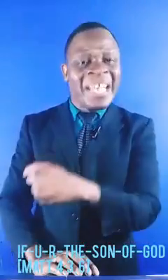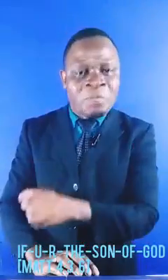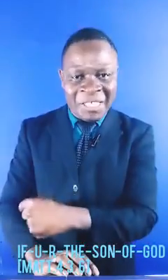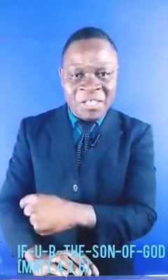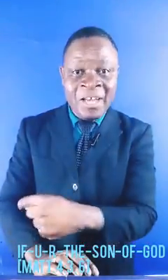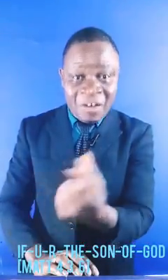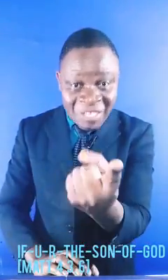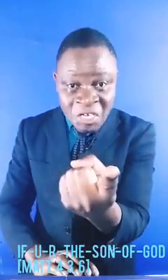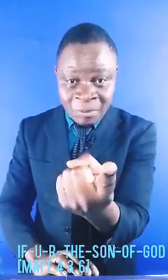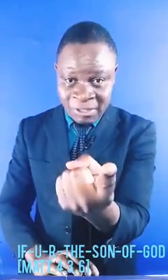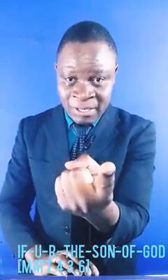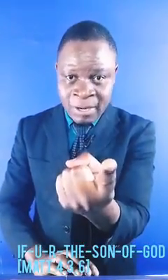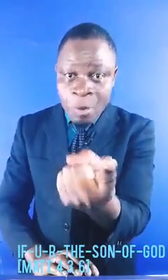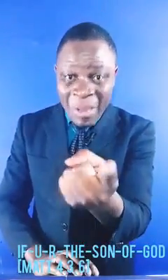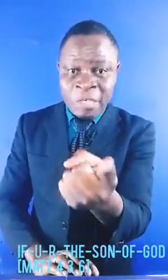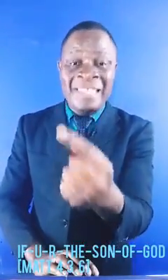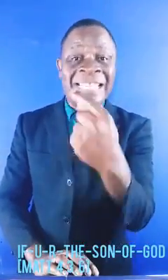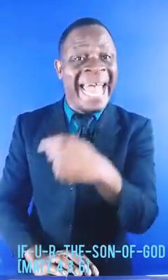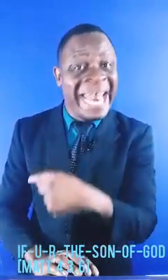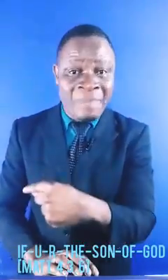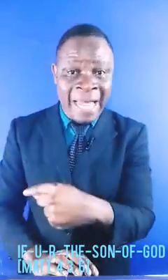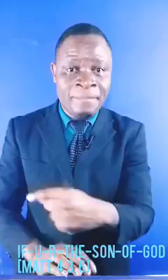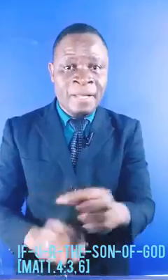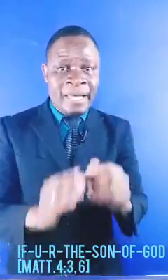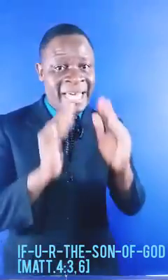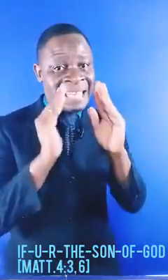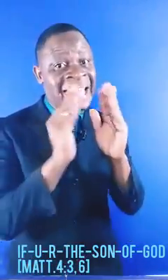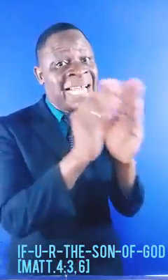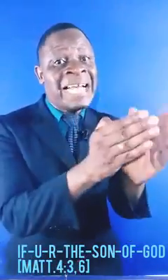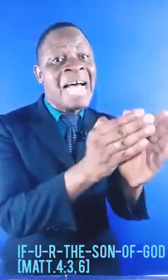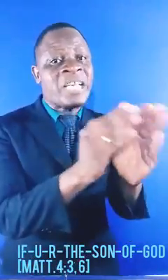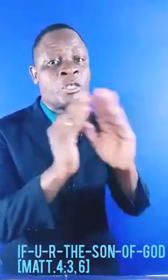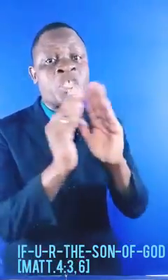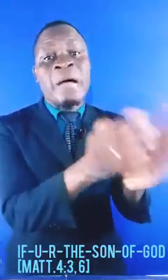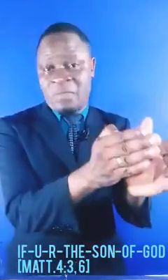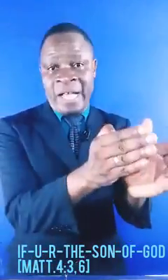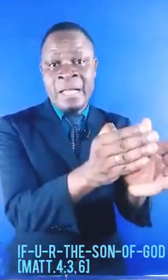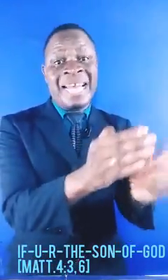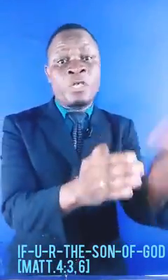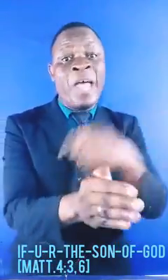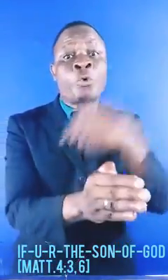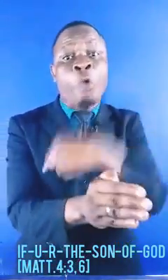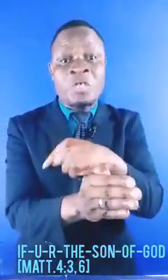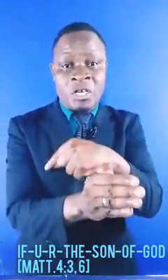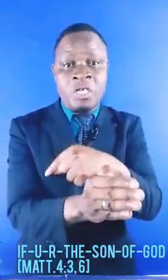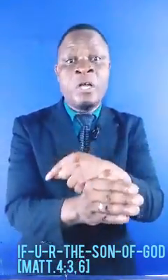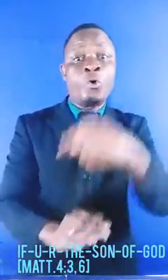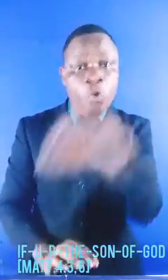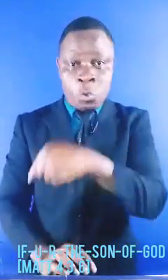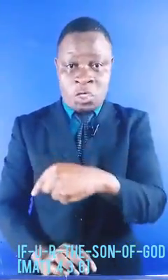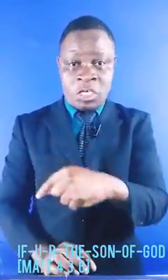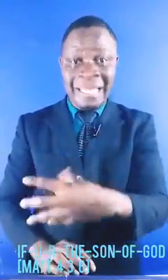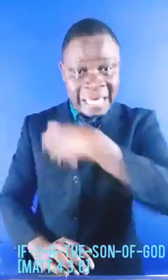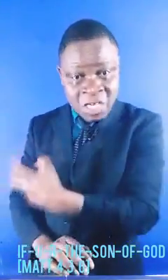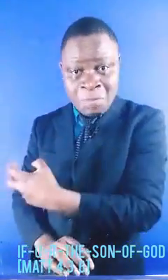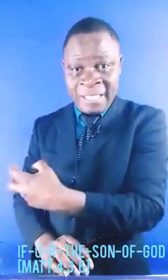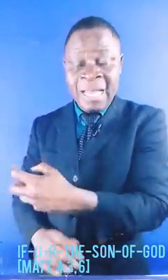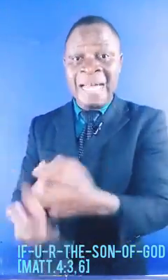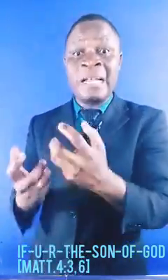expense of the Scriptures. Which means the enemy is leading us into something that is going to cause us to lose the respect and the